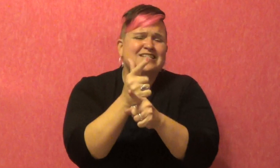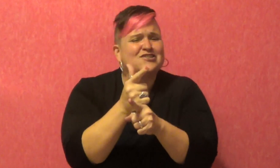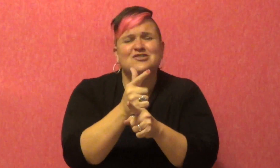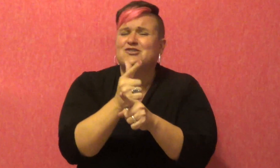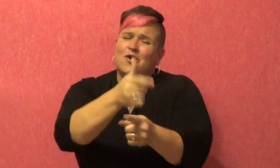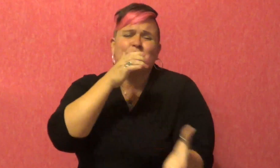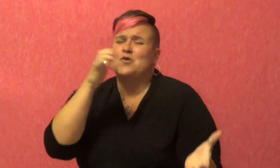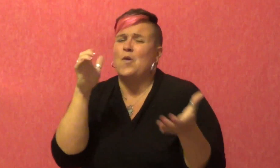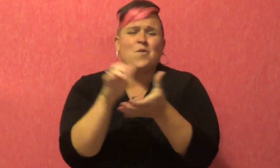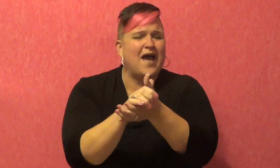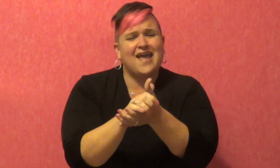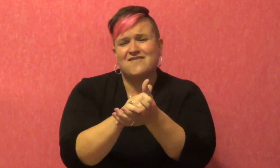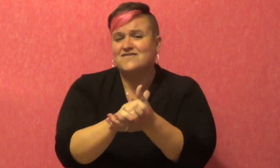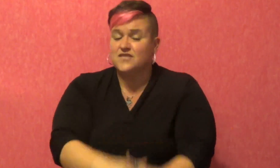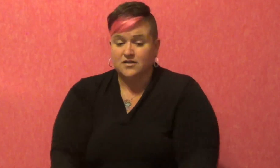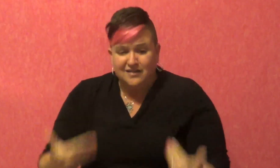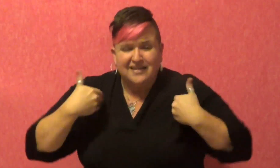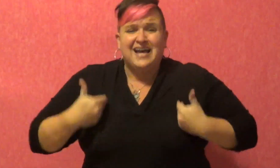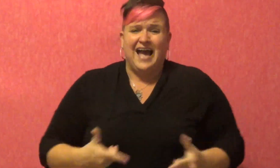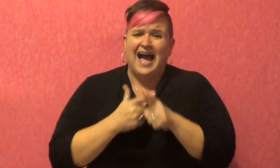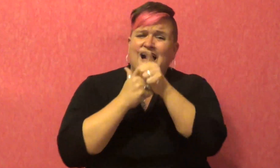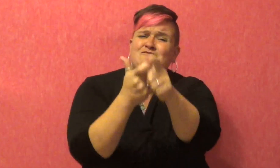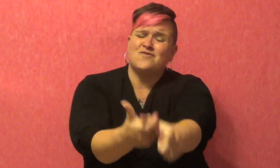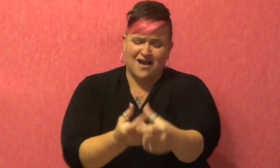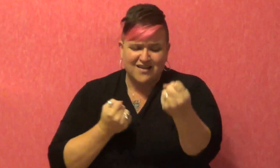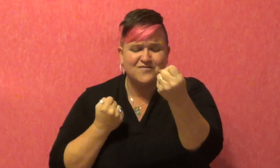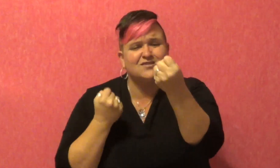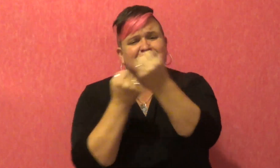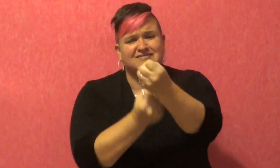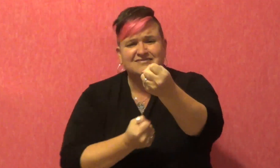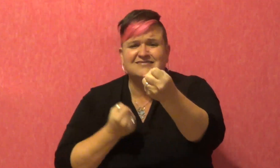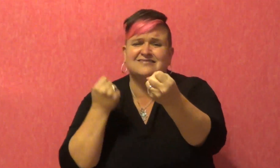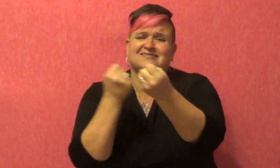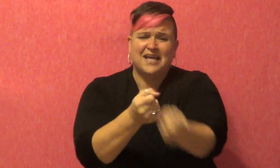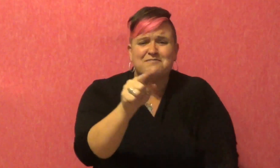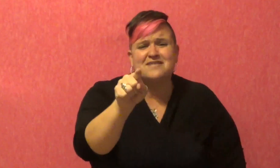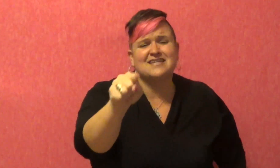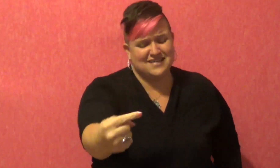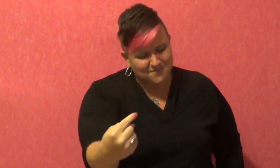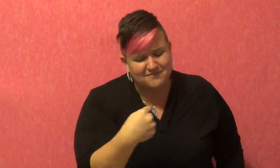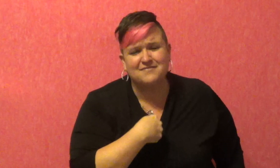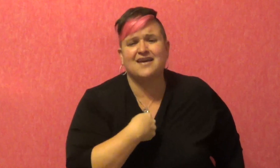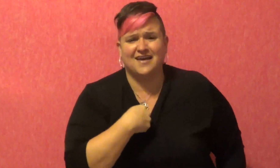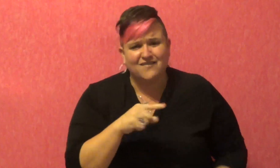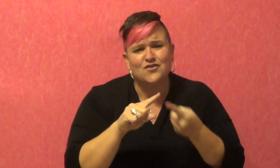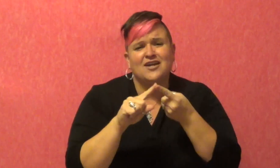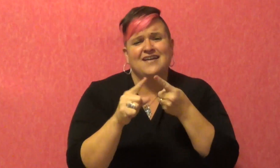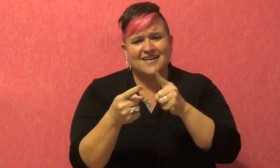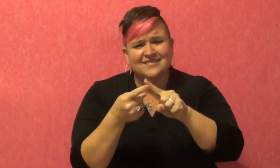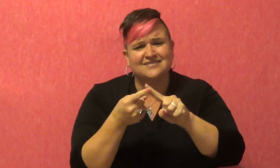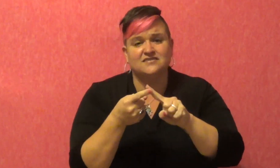your sister, your wife I run for you and me, my friend